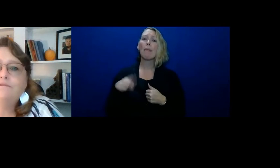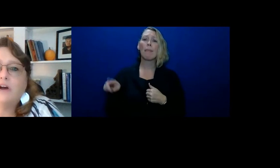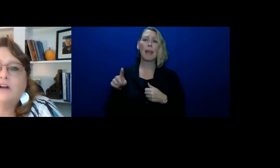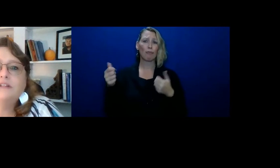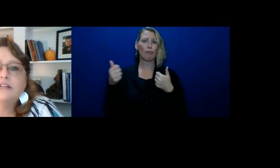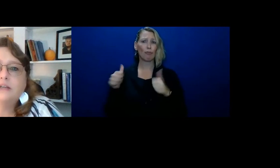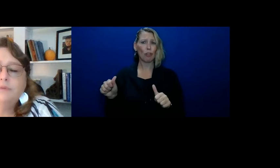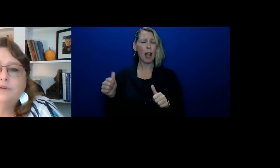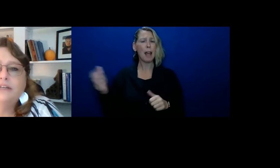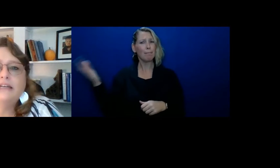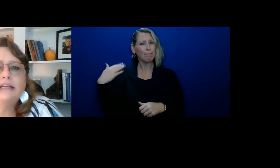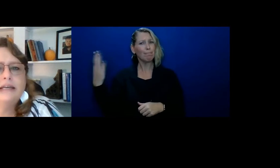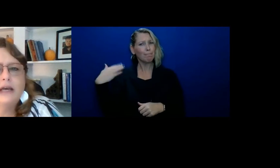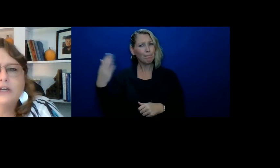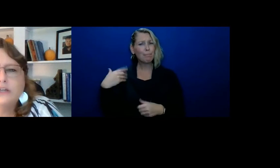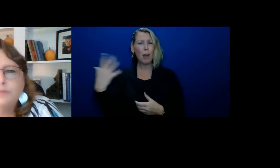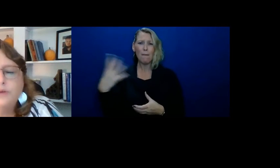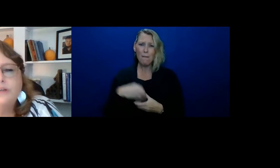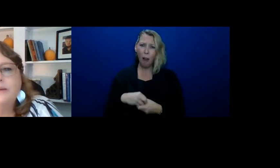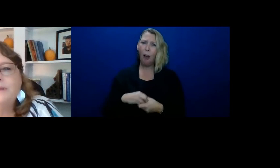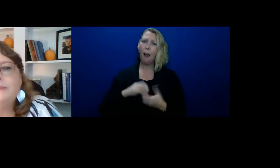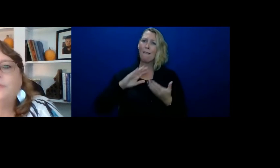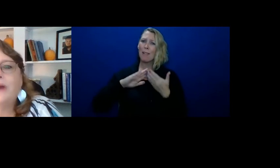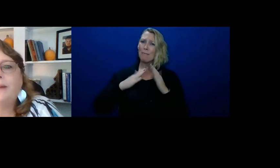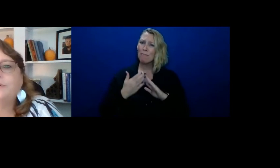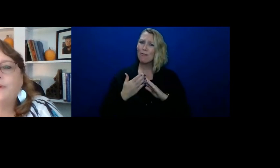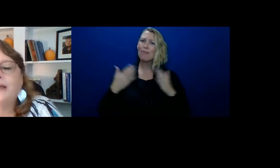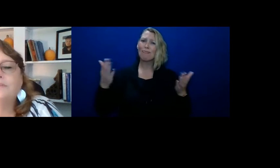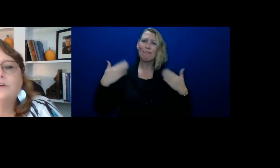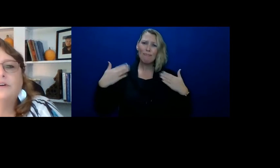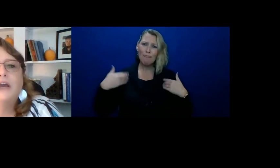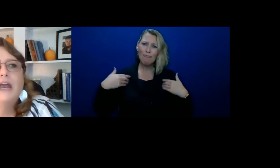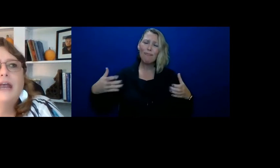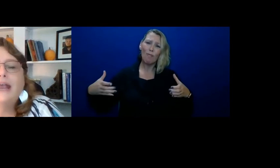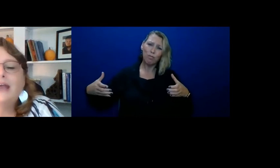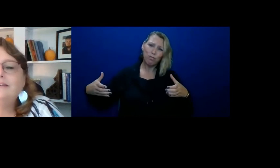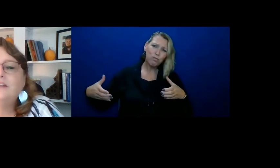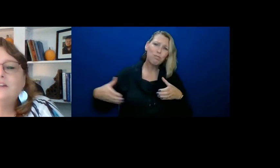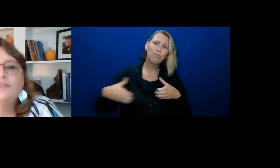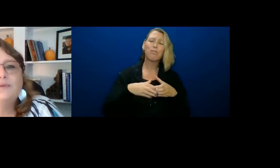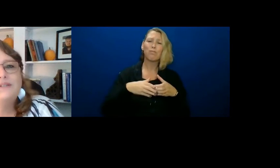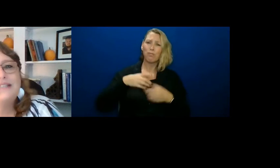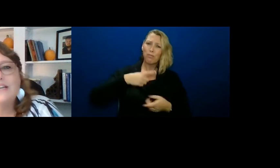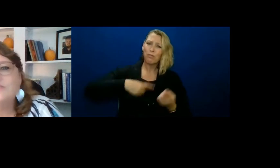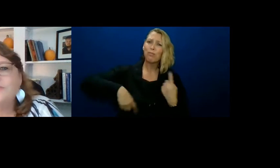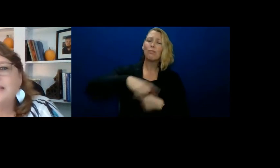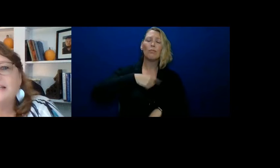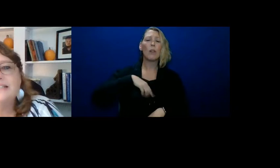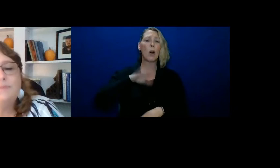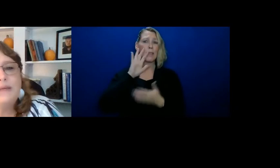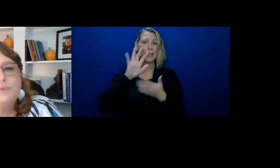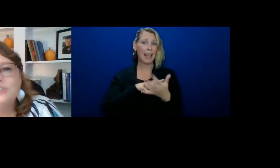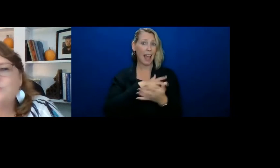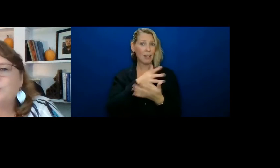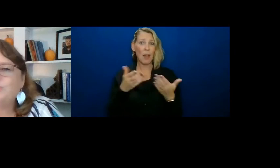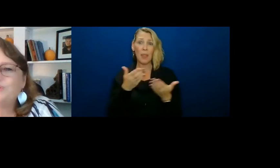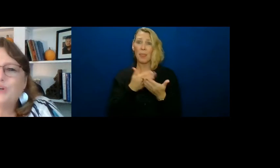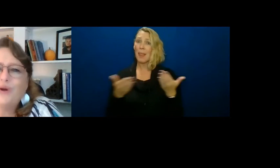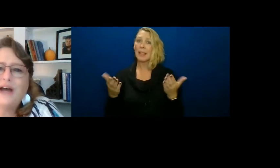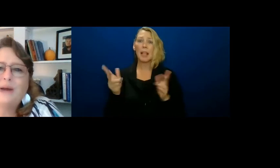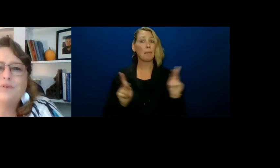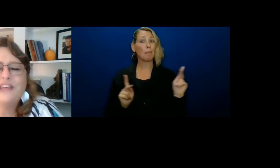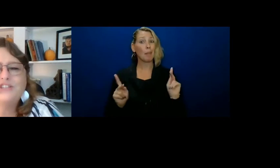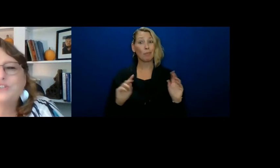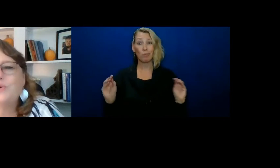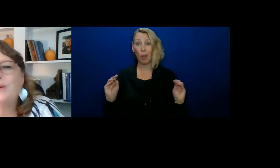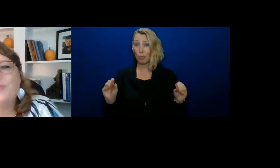get her involved in the community and get a community of people wrapped around her. And, you know, they would schedule things and people just wouldn't